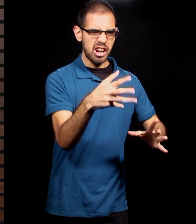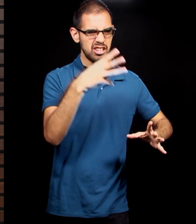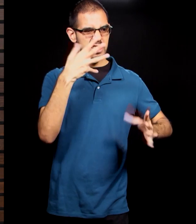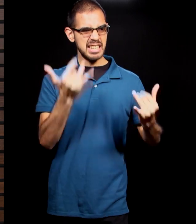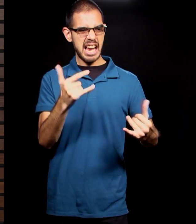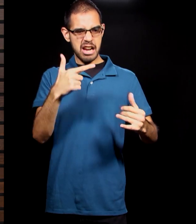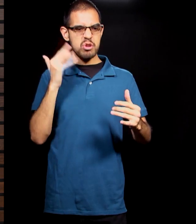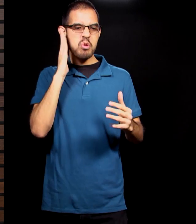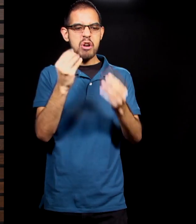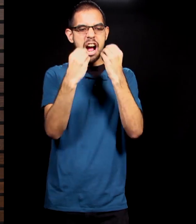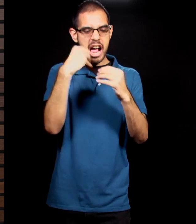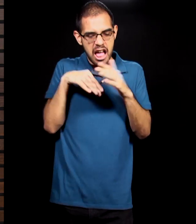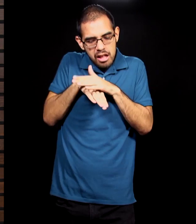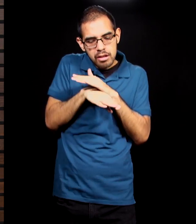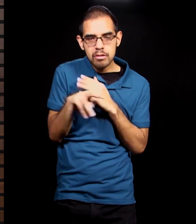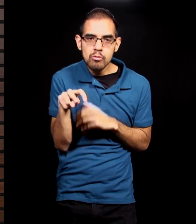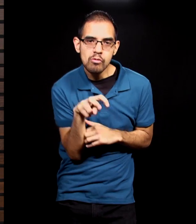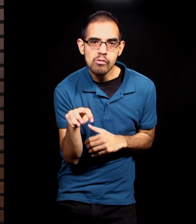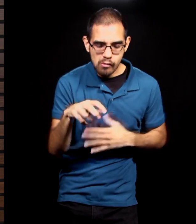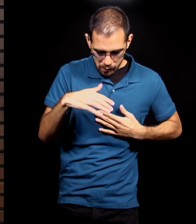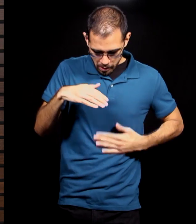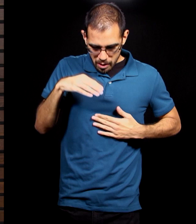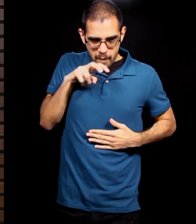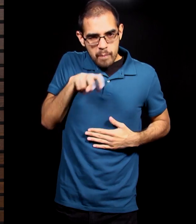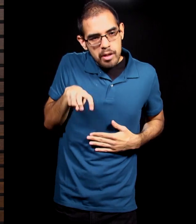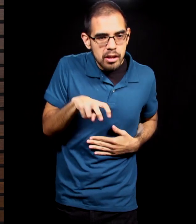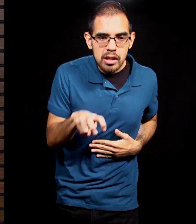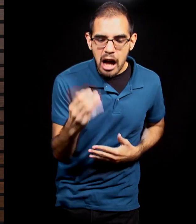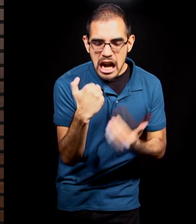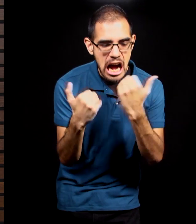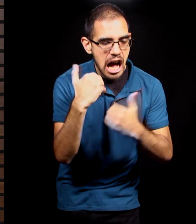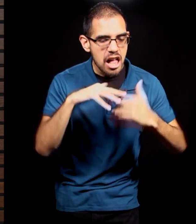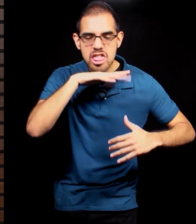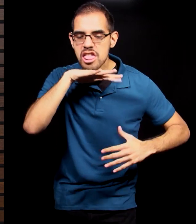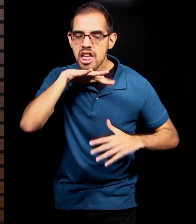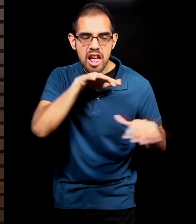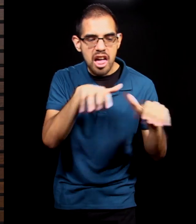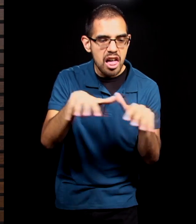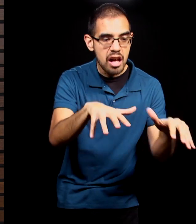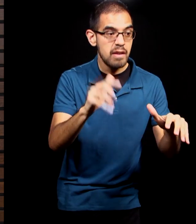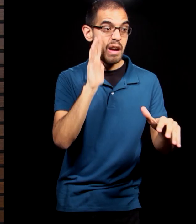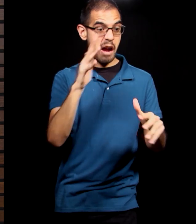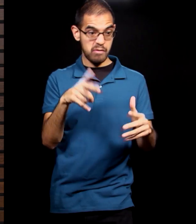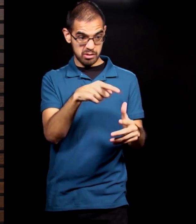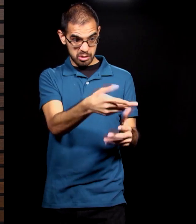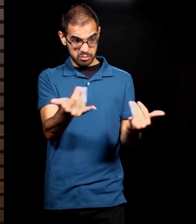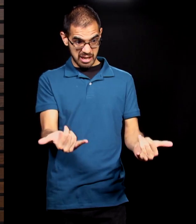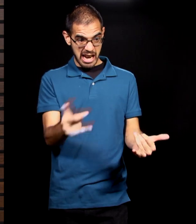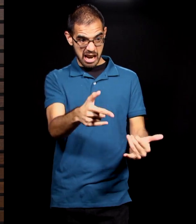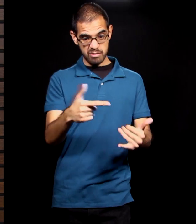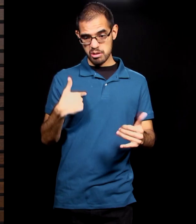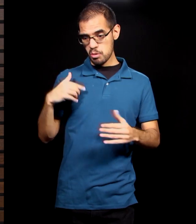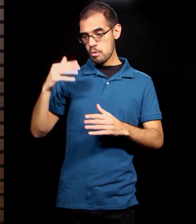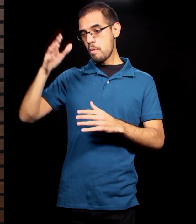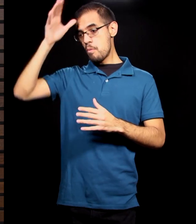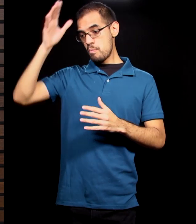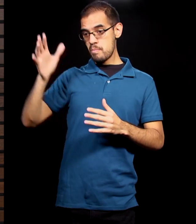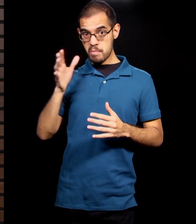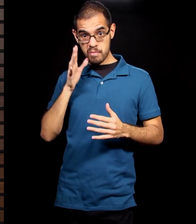and eat dust all the days of your life. I will put hostility between you and the woman and between your offspring and her offspring. He will strike